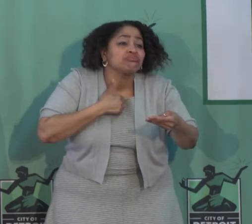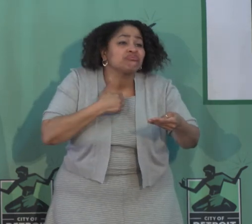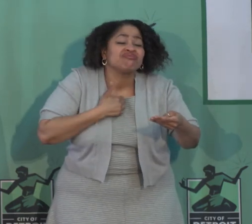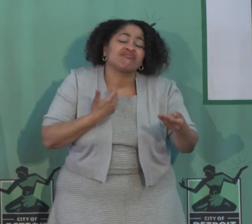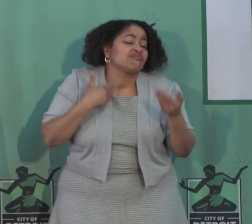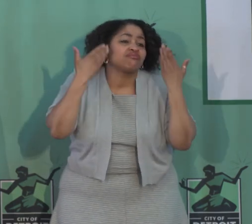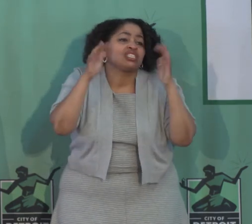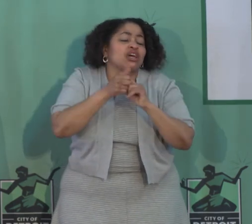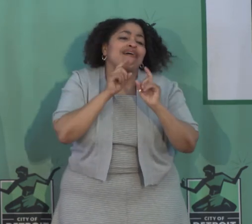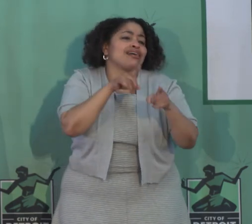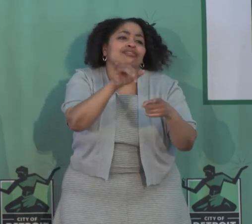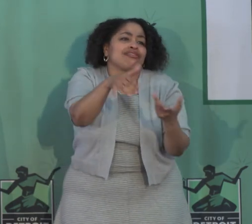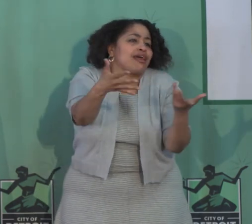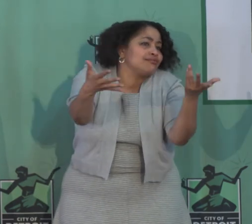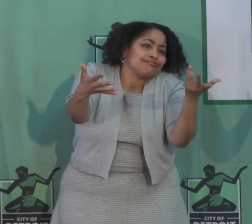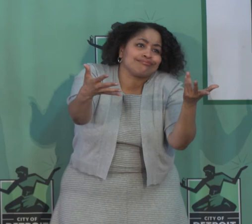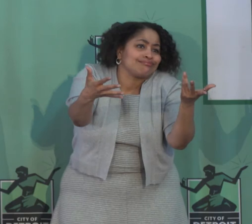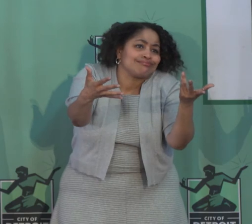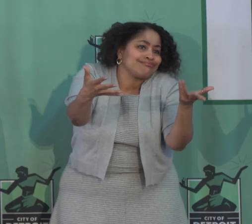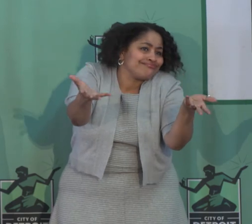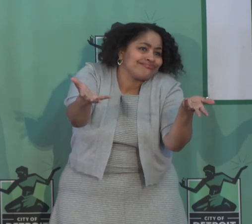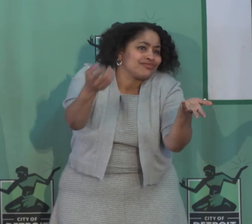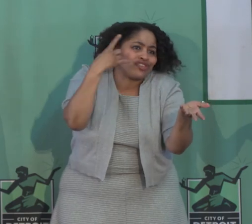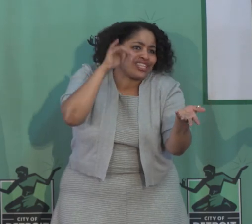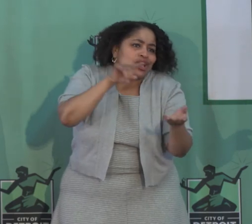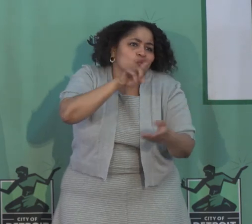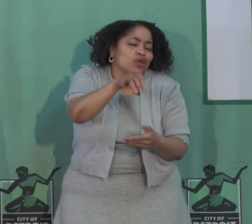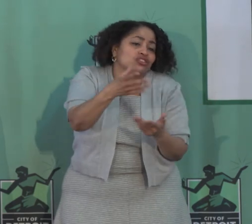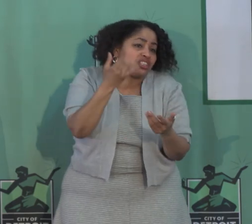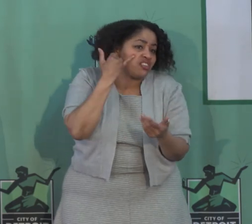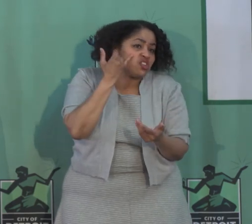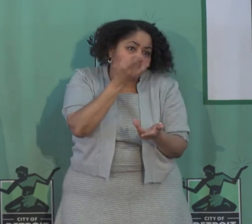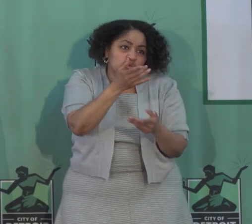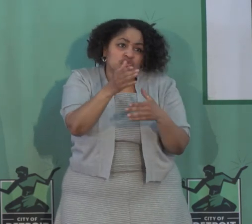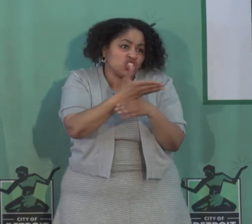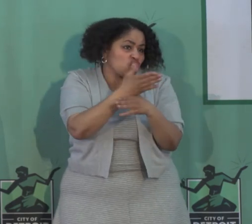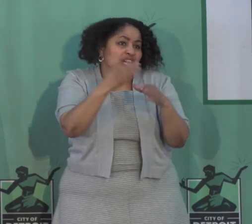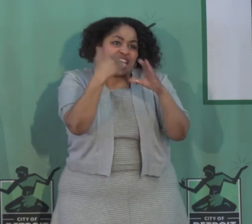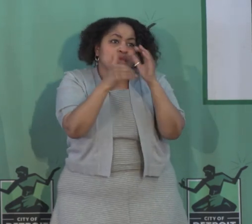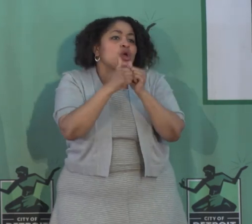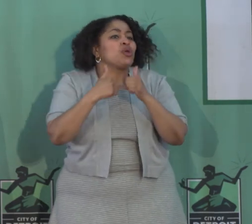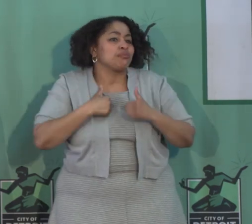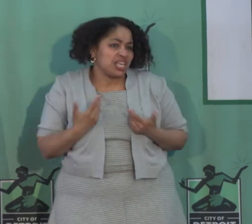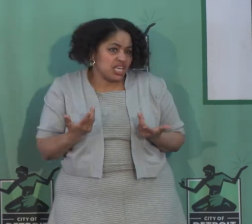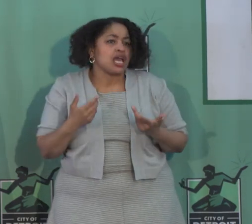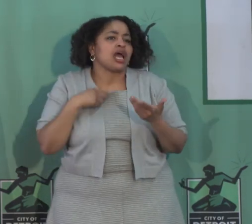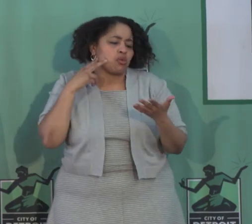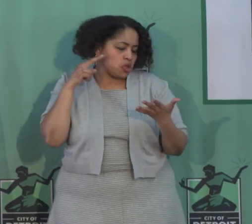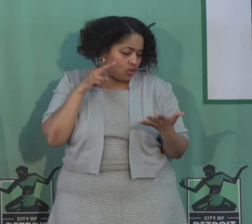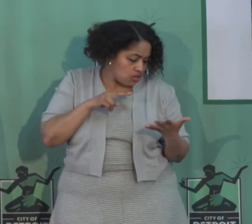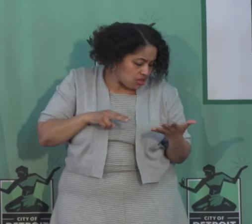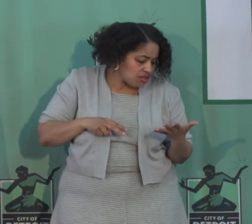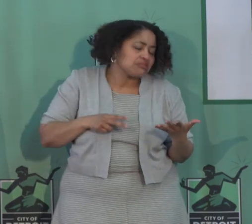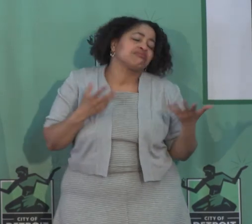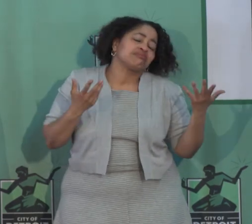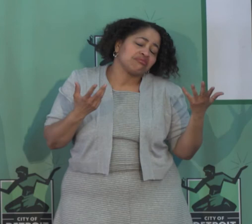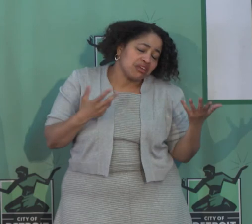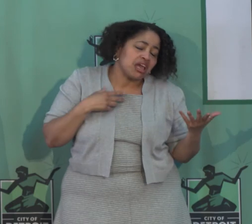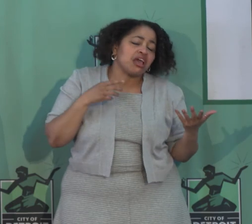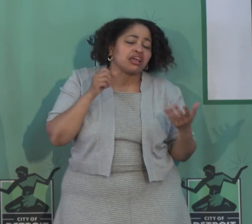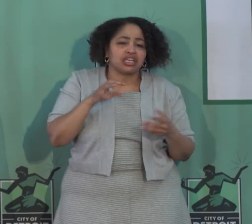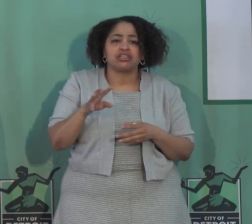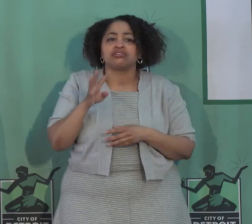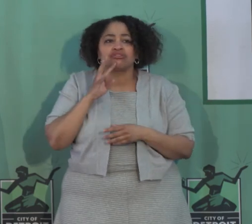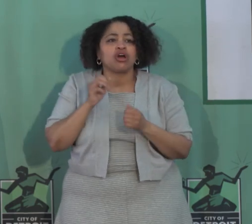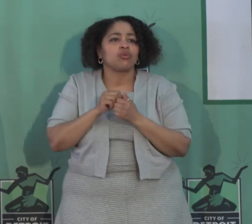I don't know how to respond to that. So if you'll share the email with me, I will talk to